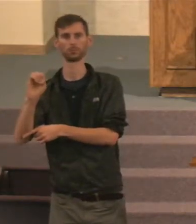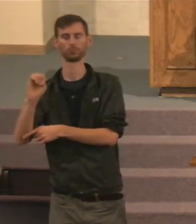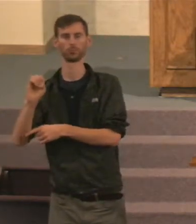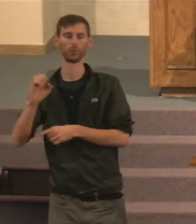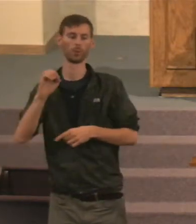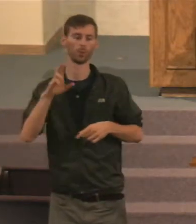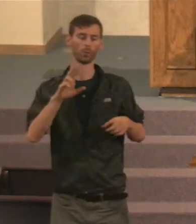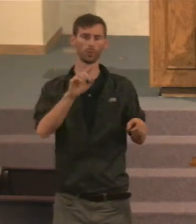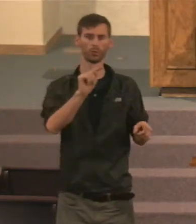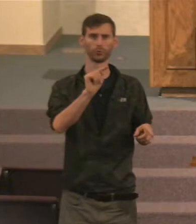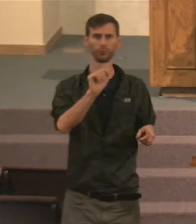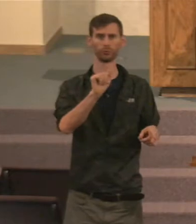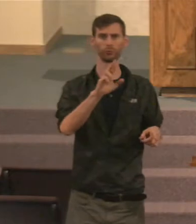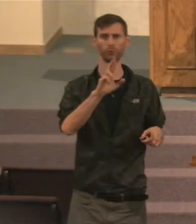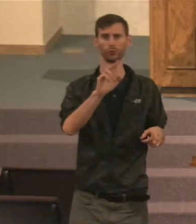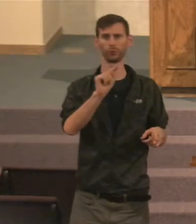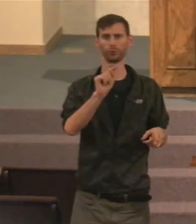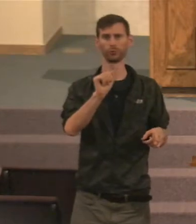await the judgment.